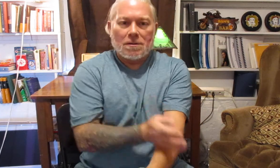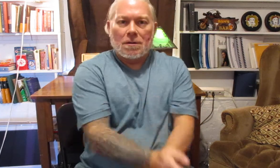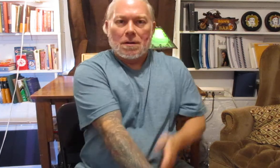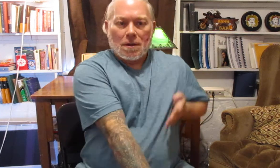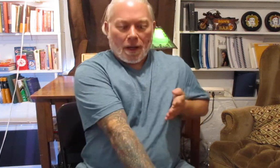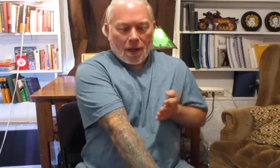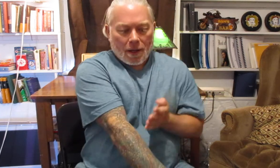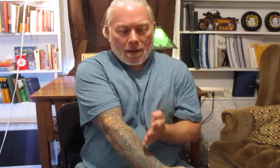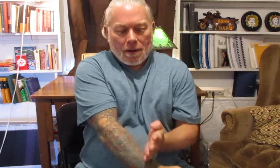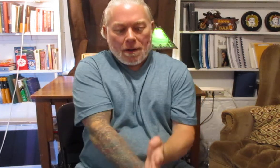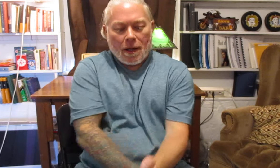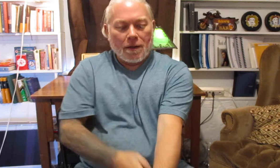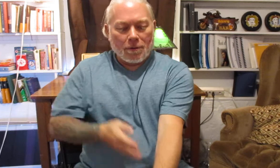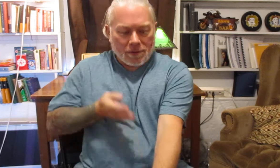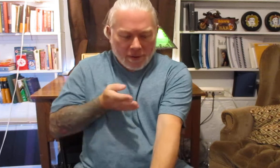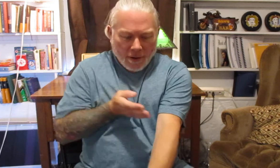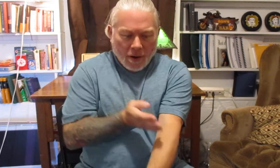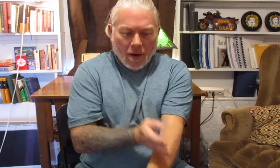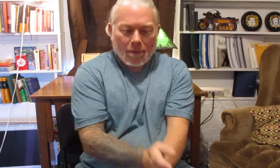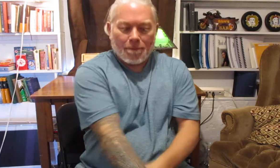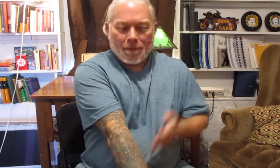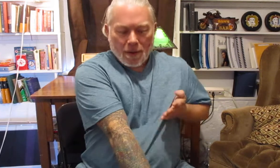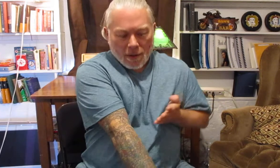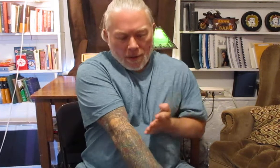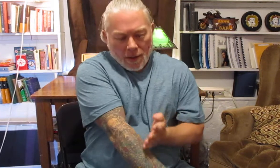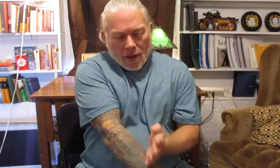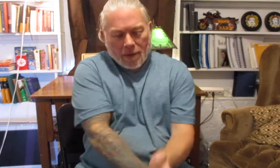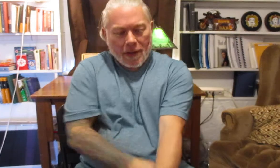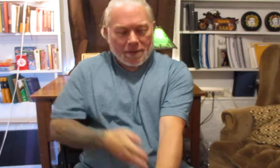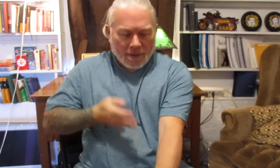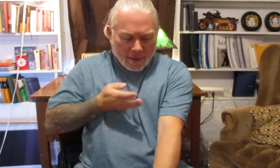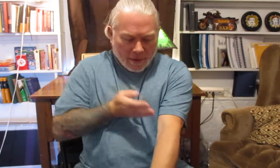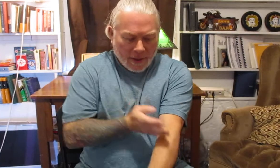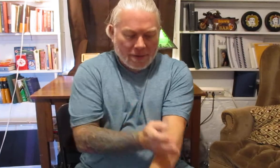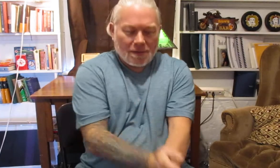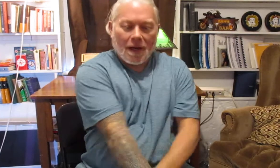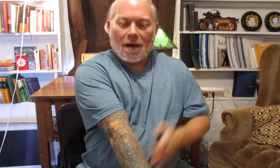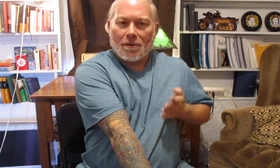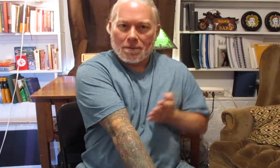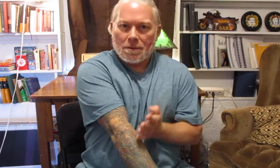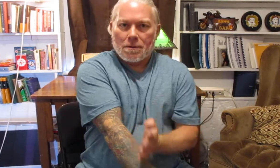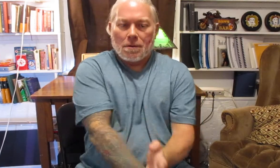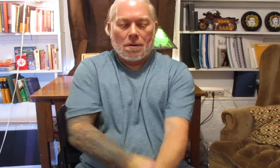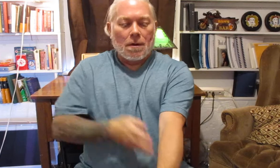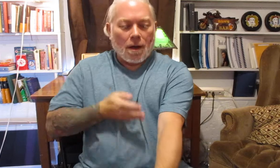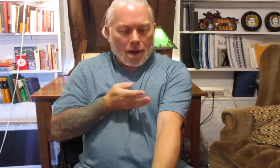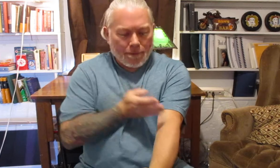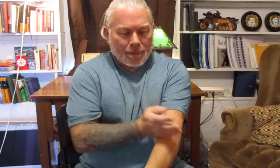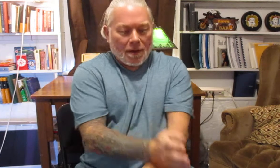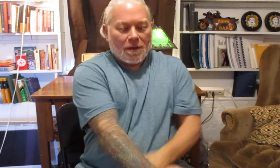a angled arm that cuts down this